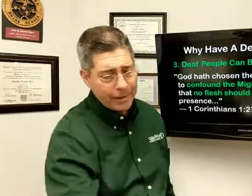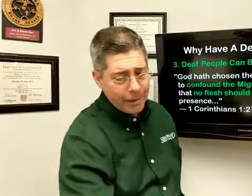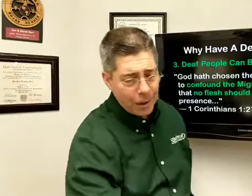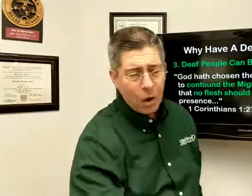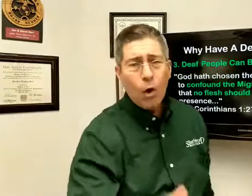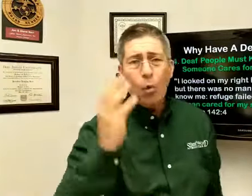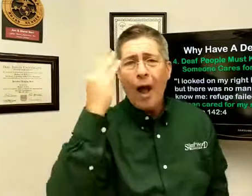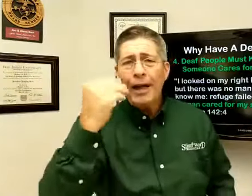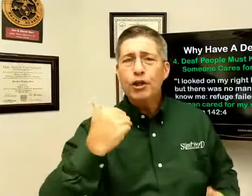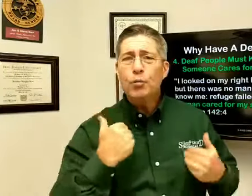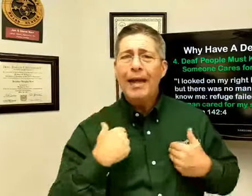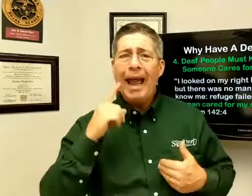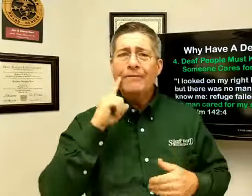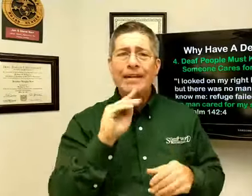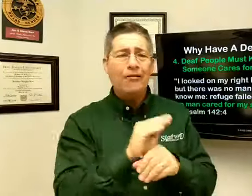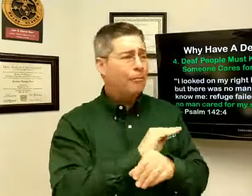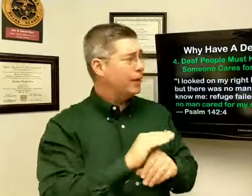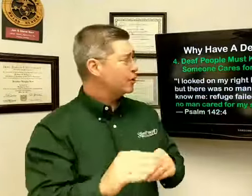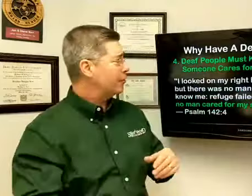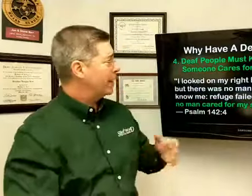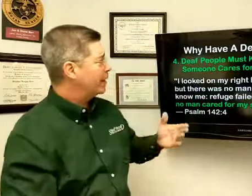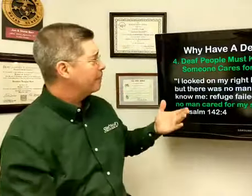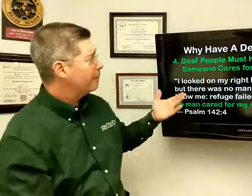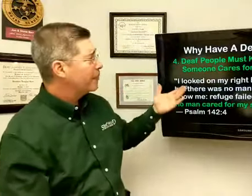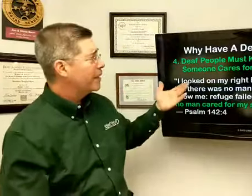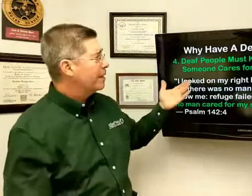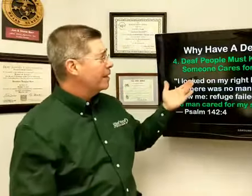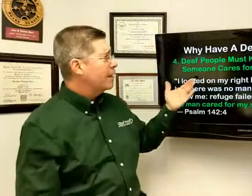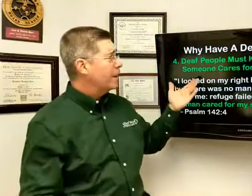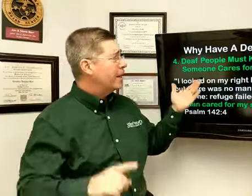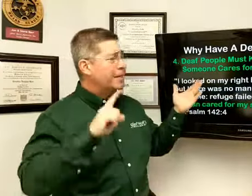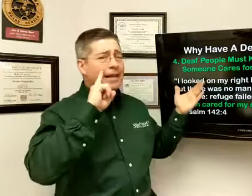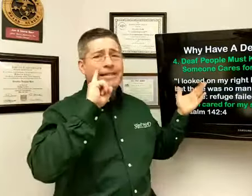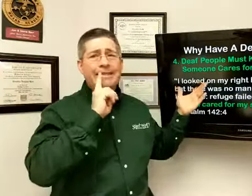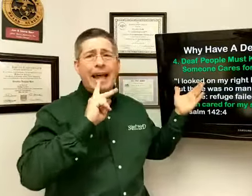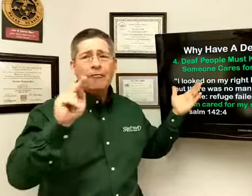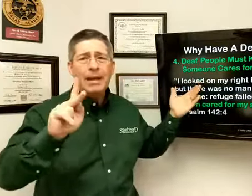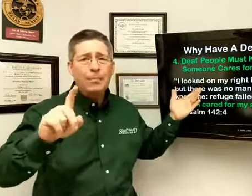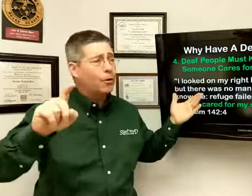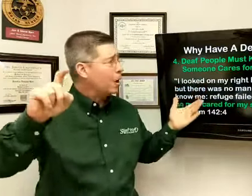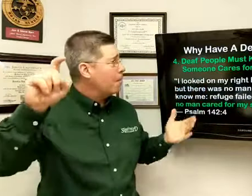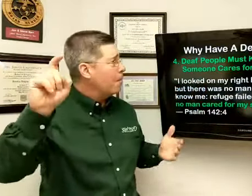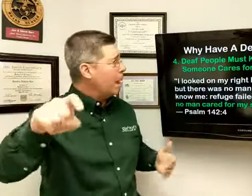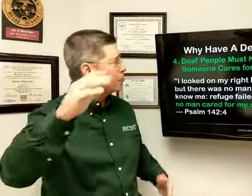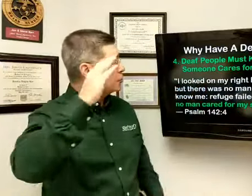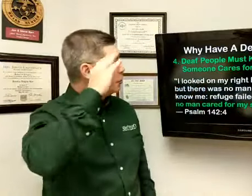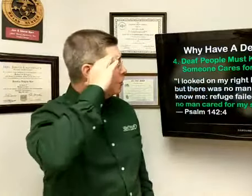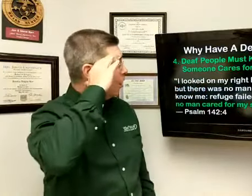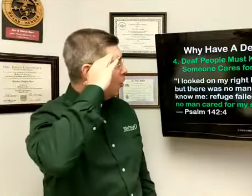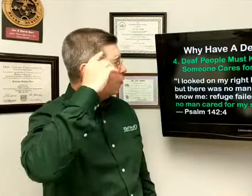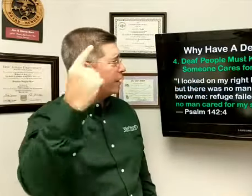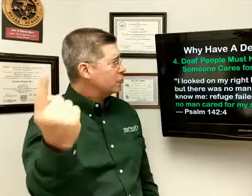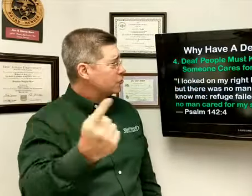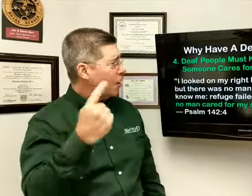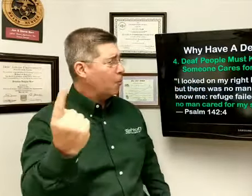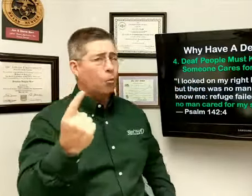why should we have a deaf ministry? Because deaf people must know that someone